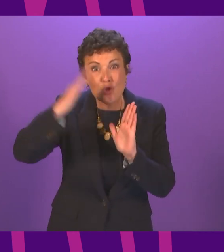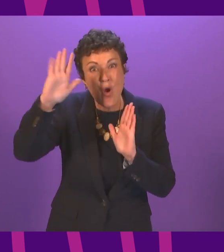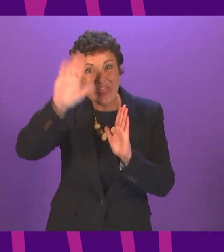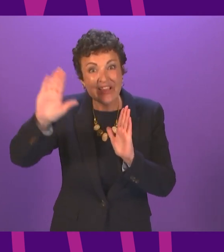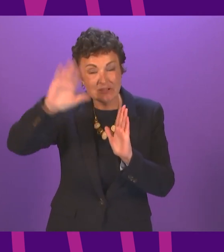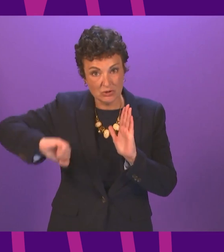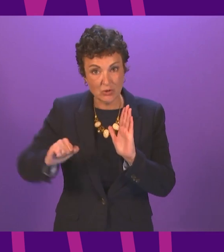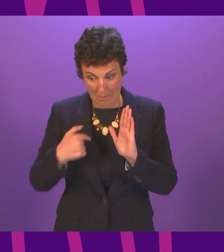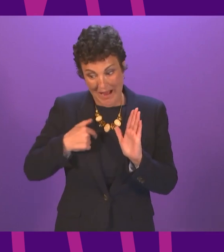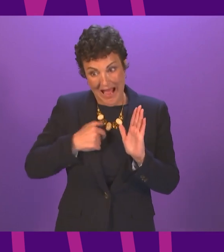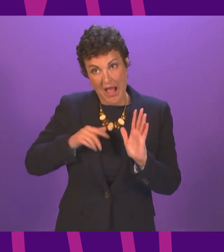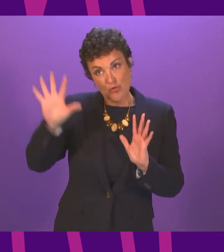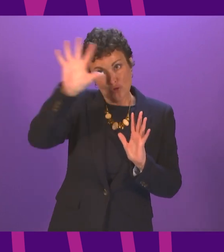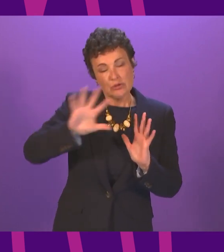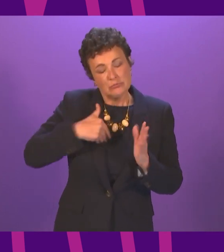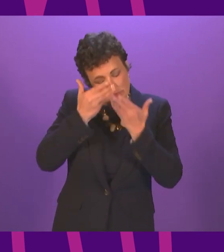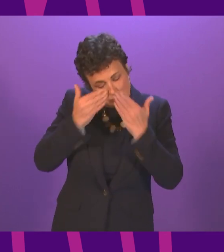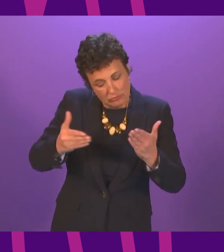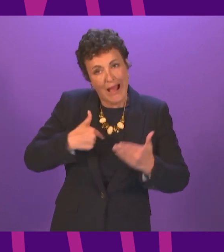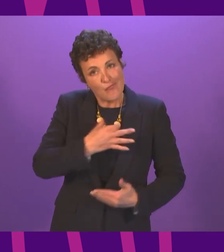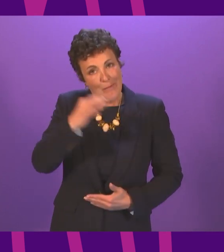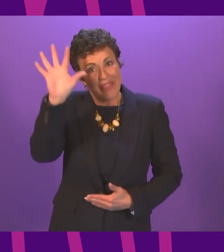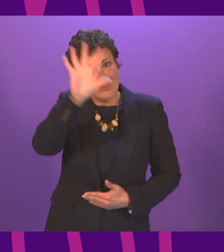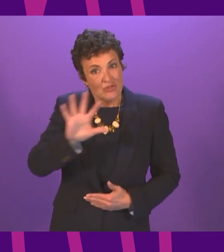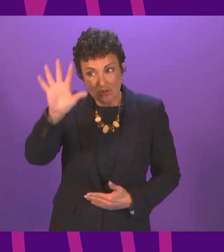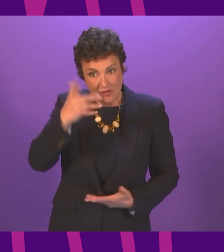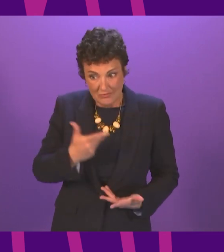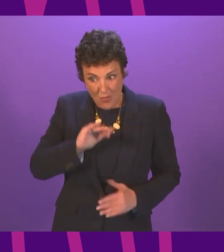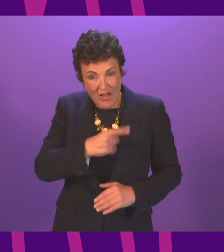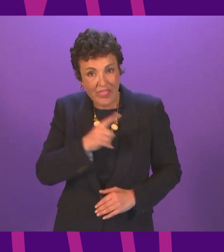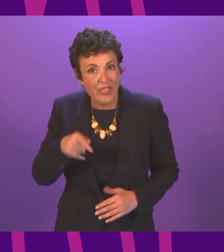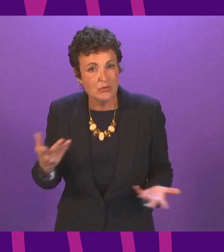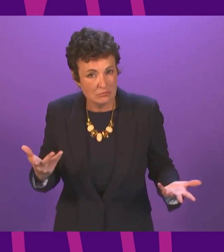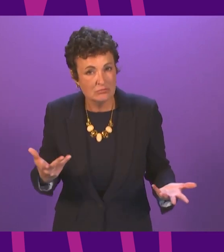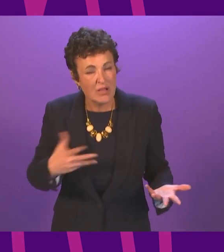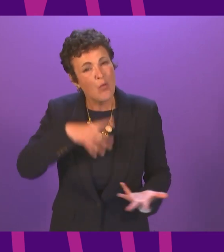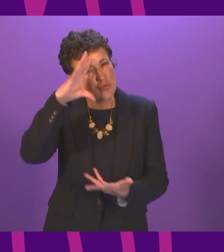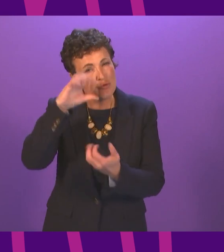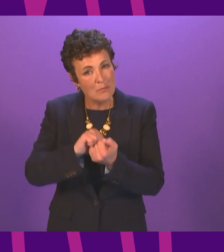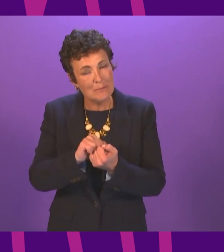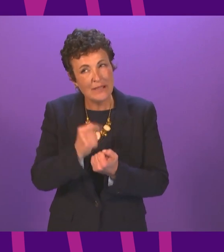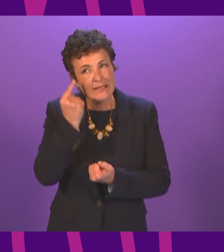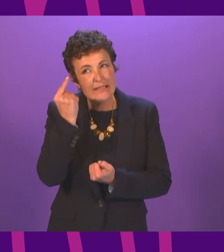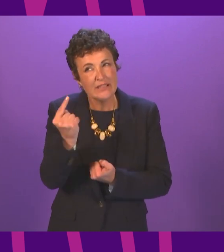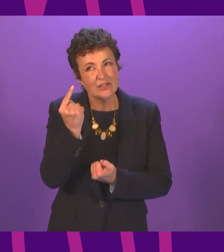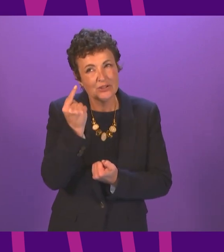alone the region I have the huge honor and privilege of representing and I want to remember them all now